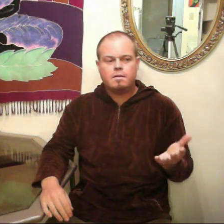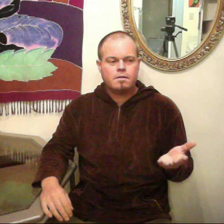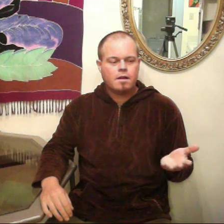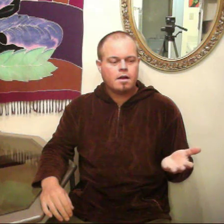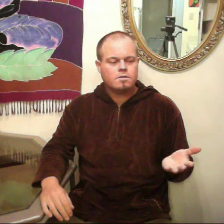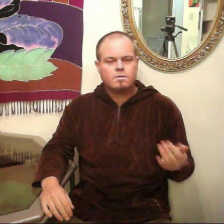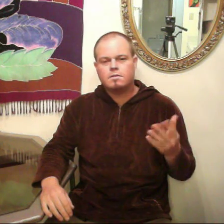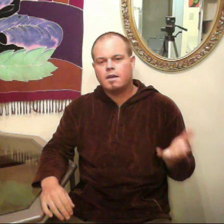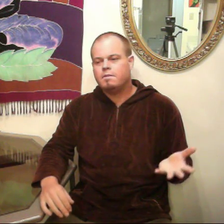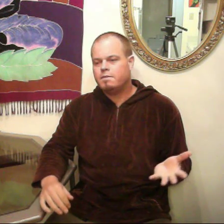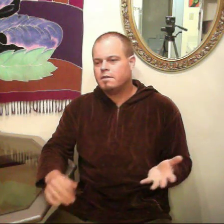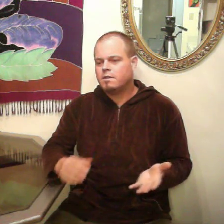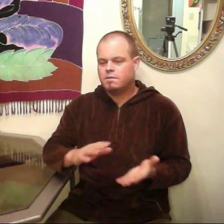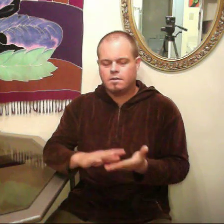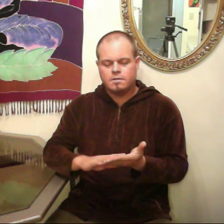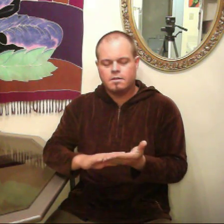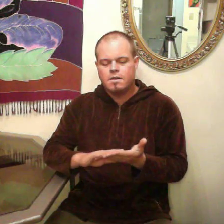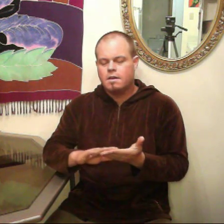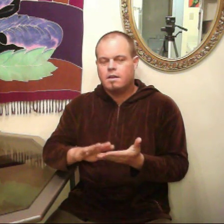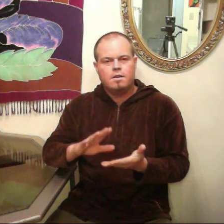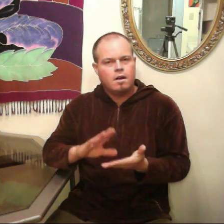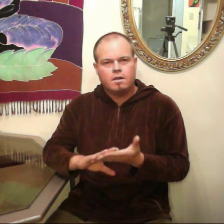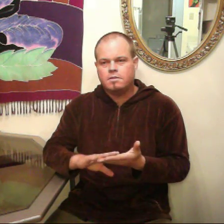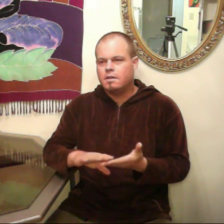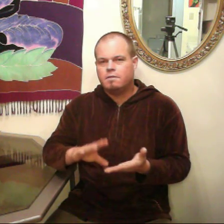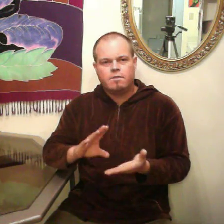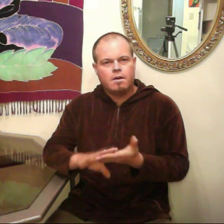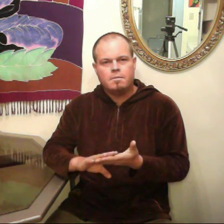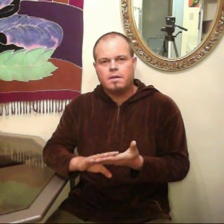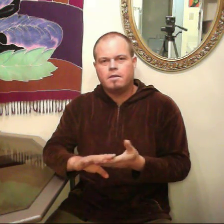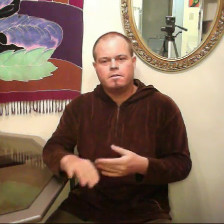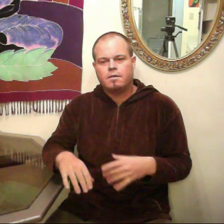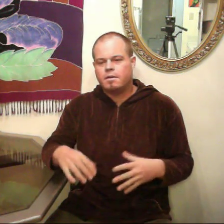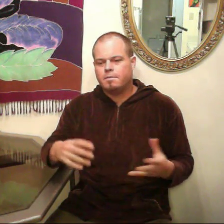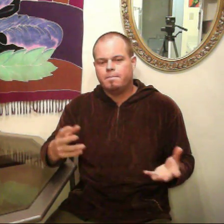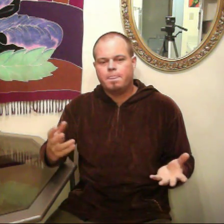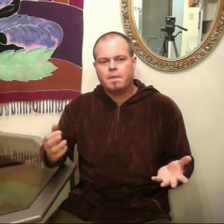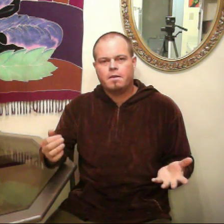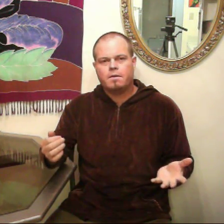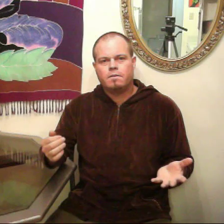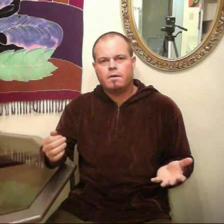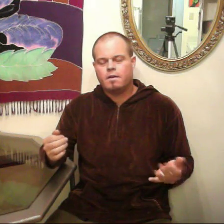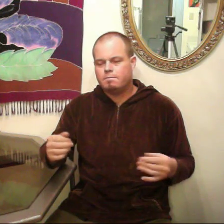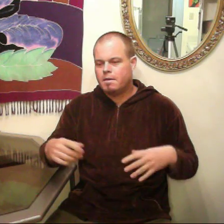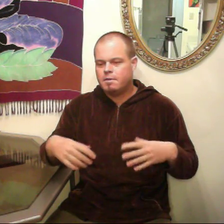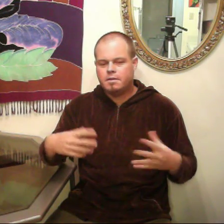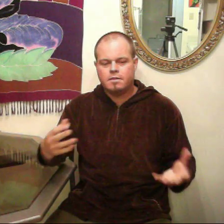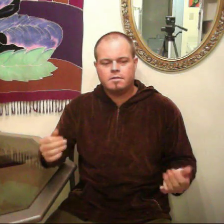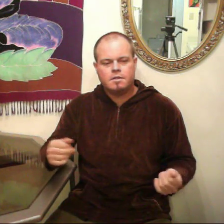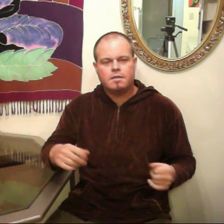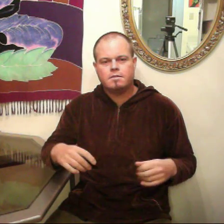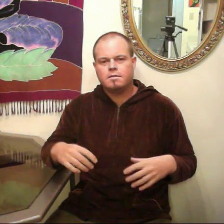actual side effects are just nausea, vomiting, maybe dizziness,